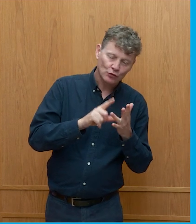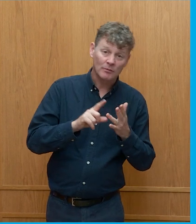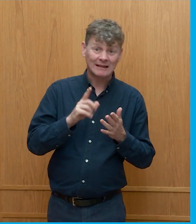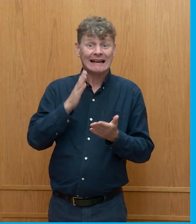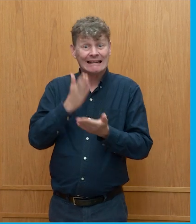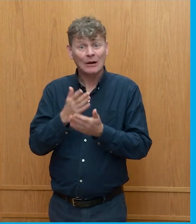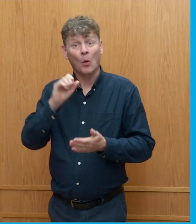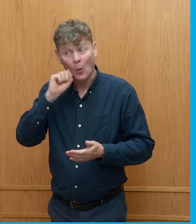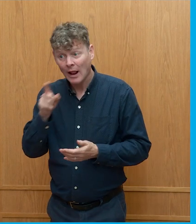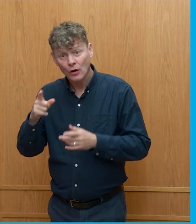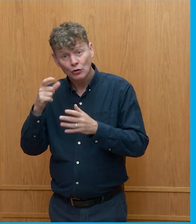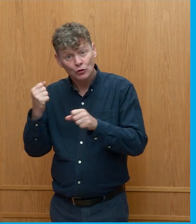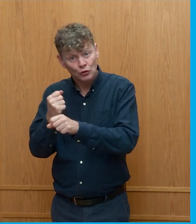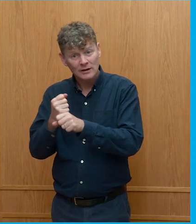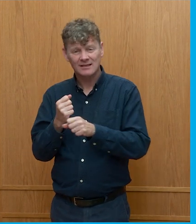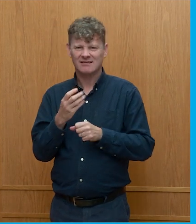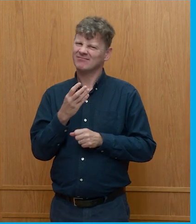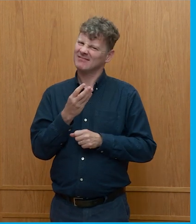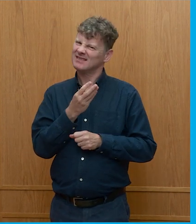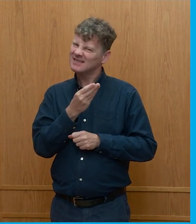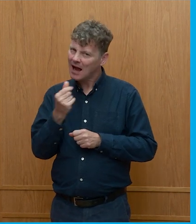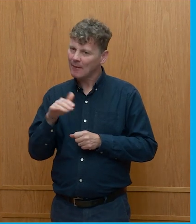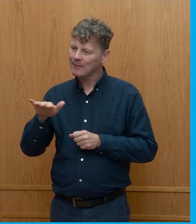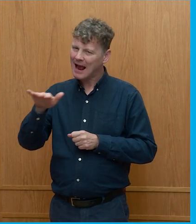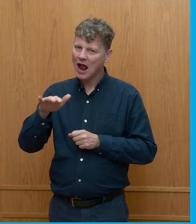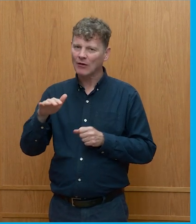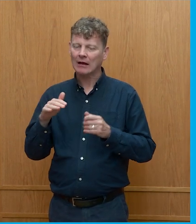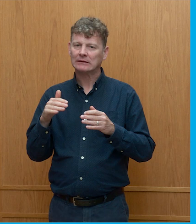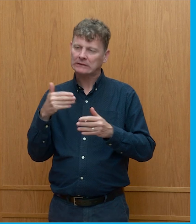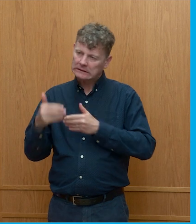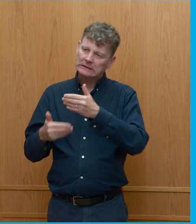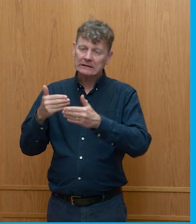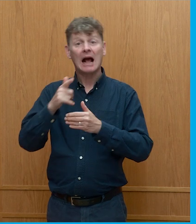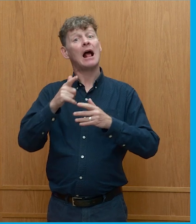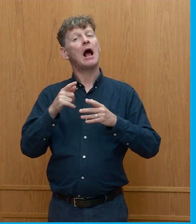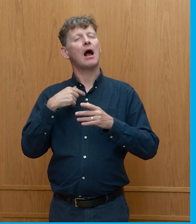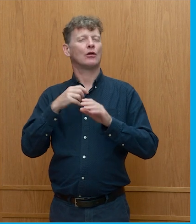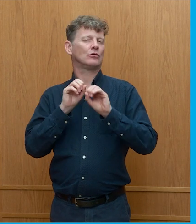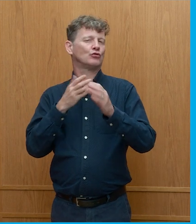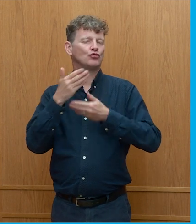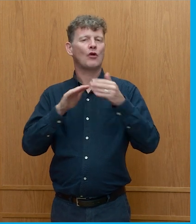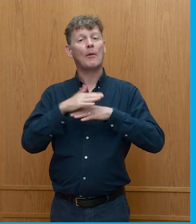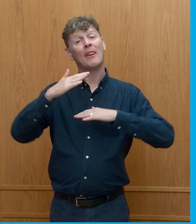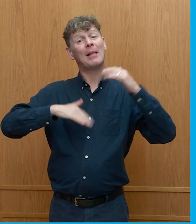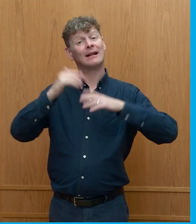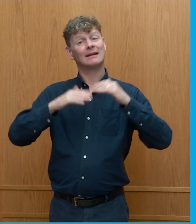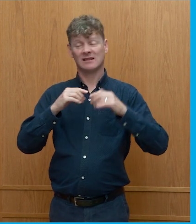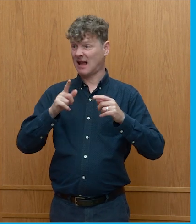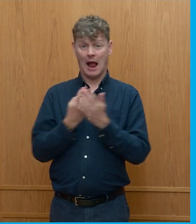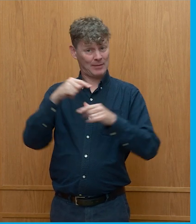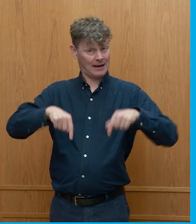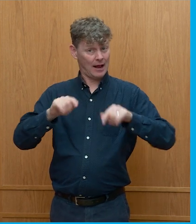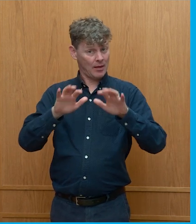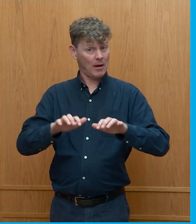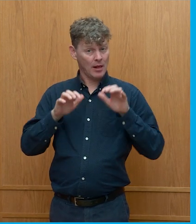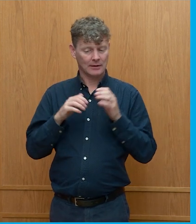But we are, in some cases, at a very low starting point. And buildings is the most obvious. And I like to tell this story because it happened in the Parliament here. Years back, I